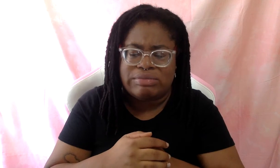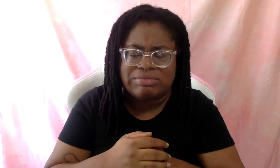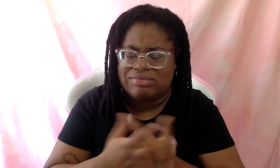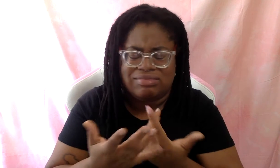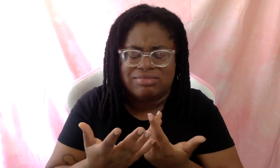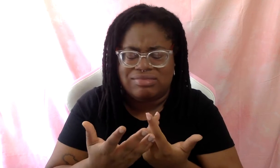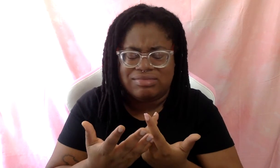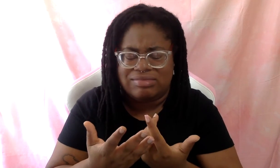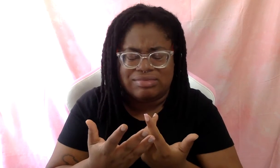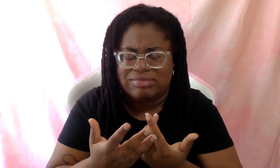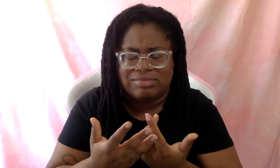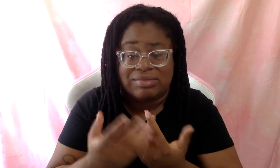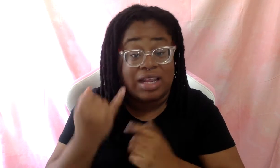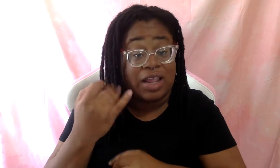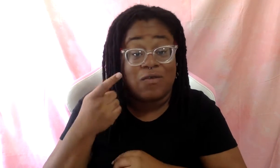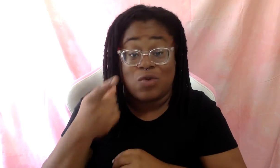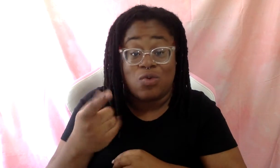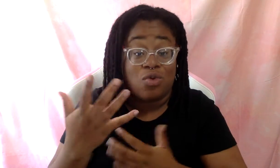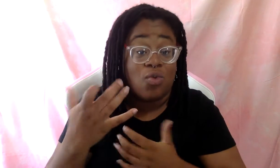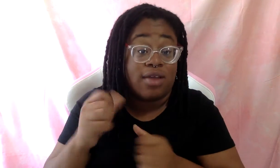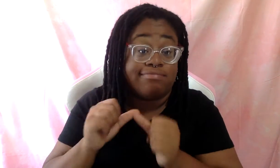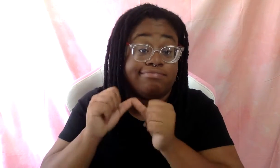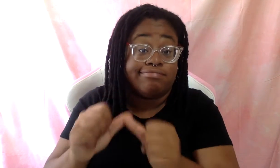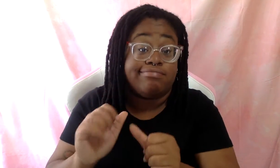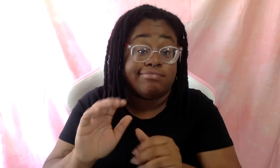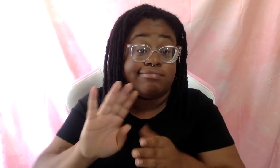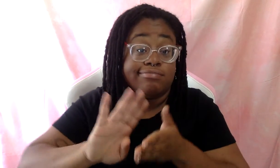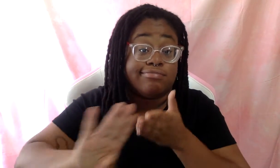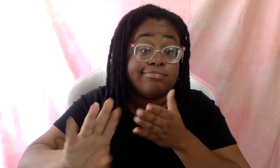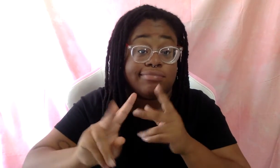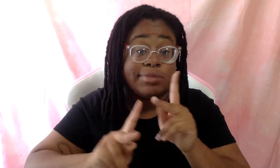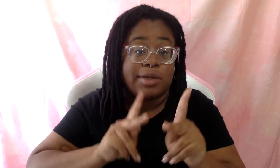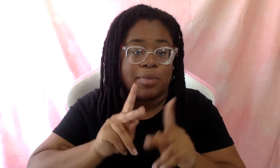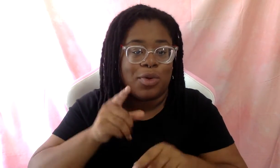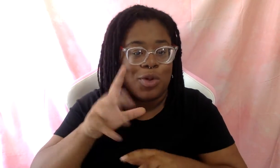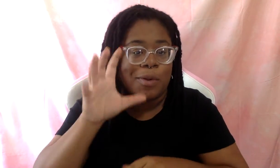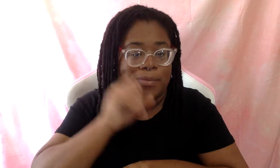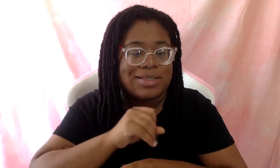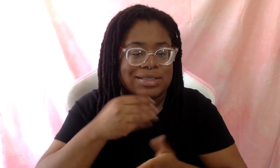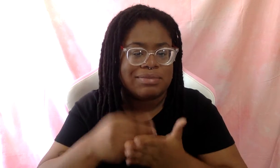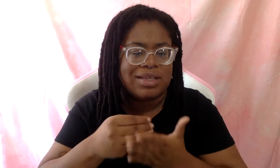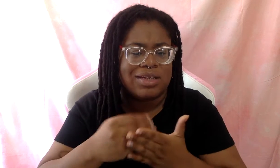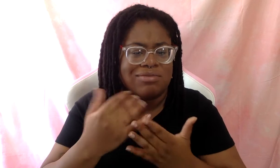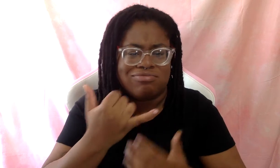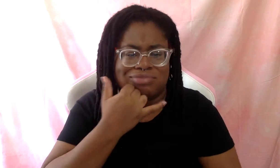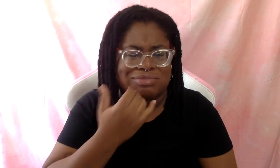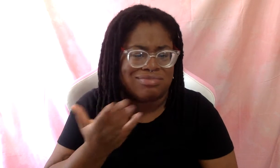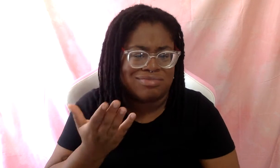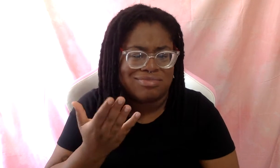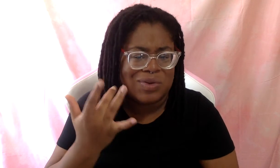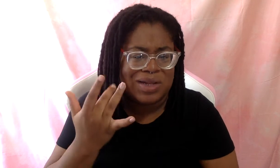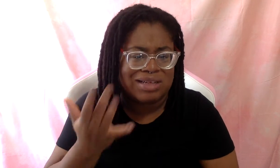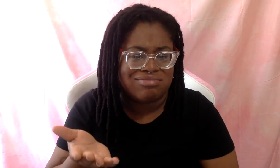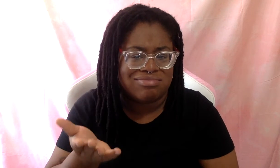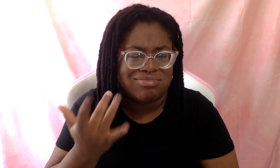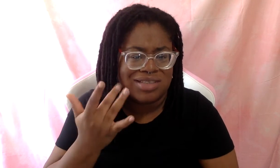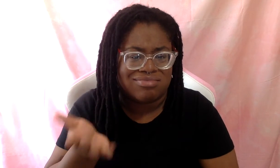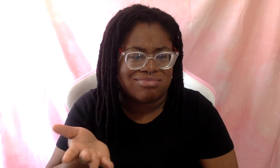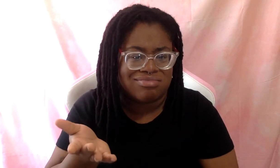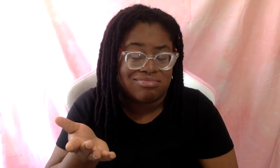so, you know, if you want to stick with what you're doing, great, but you, you're missing out on money. What's wrong with you? Why are you doing this? And